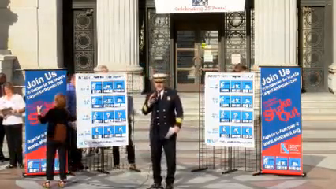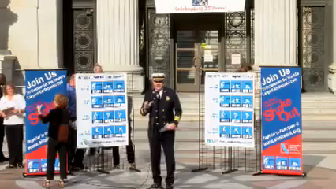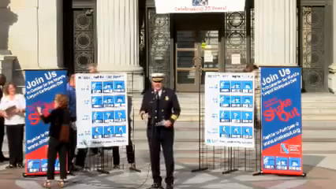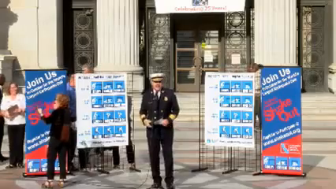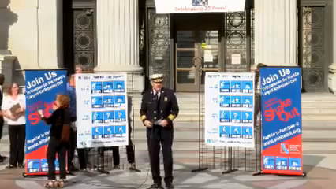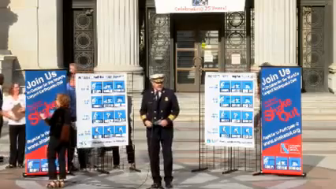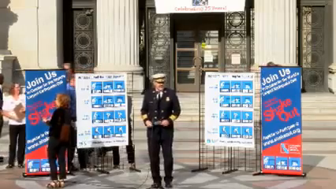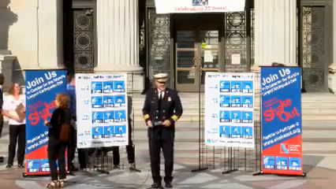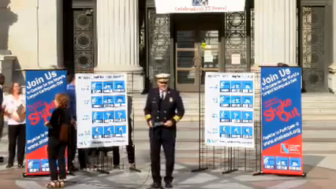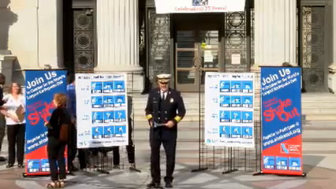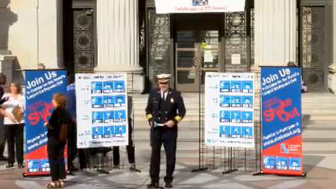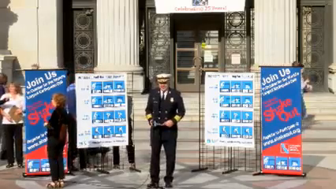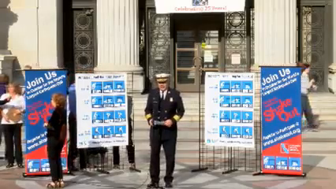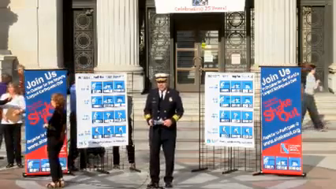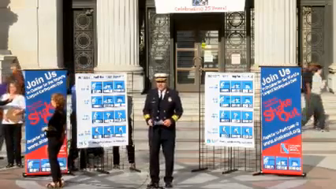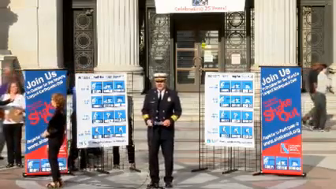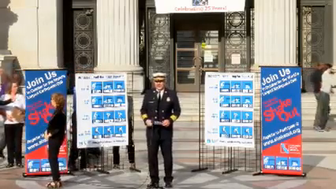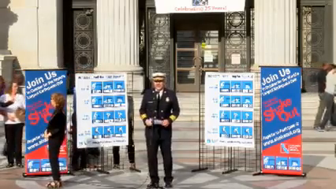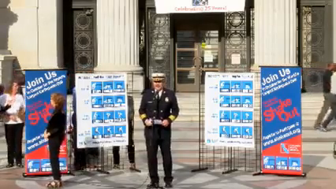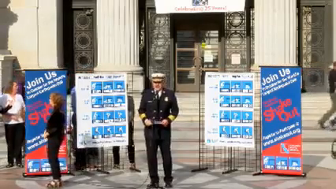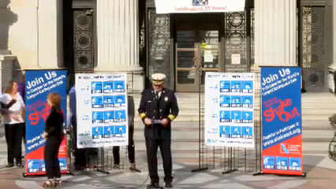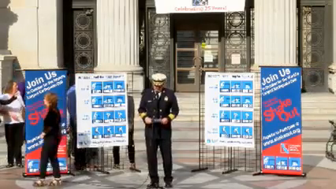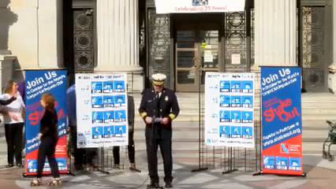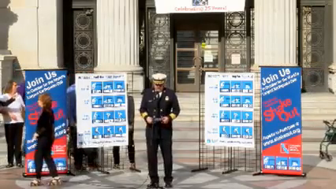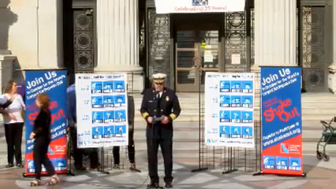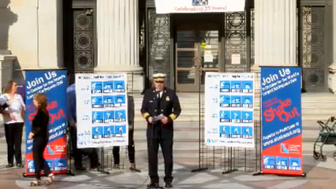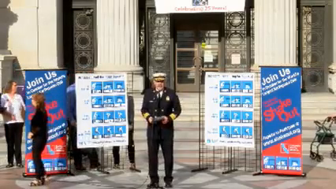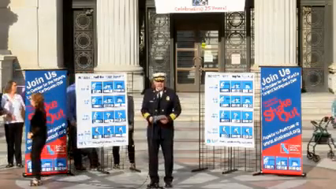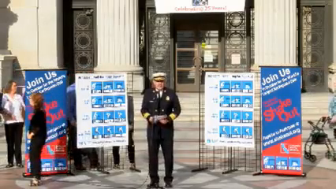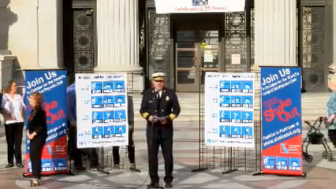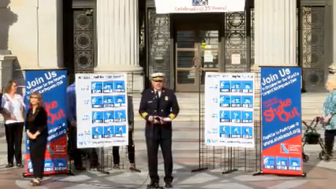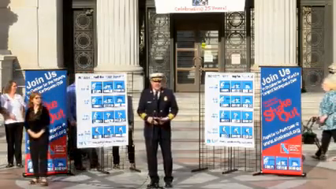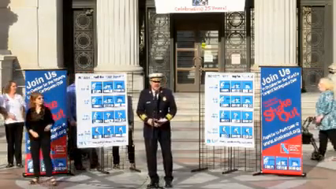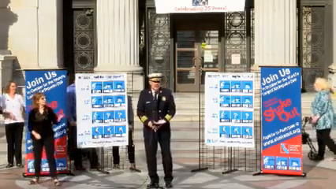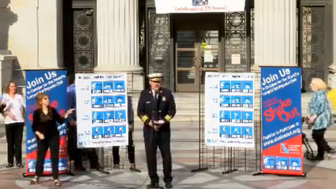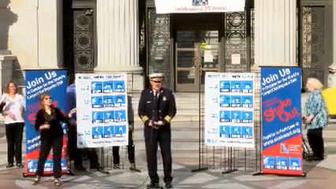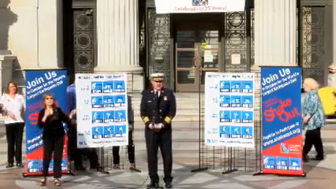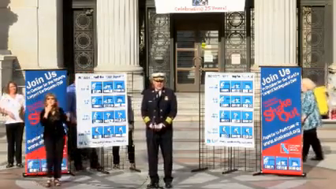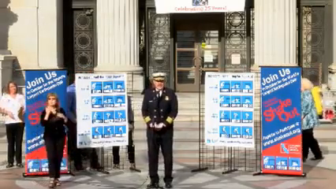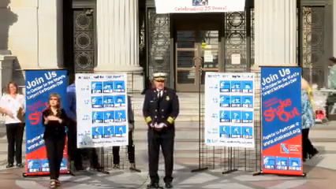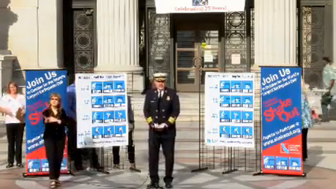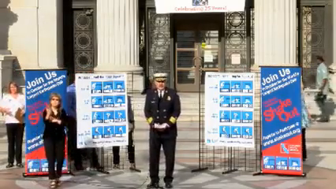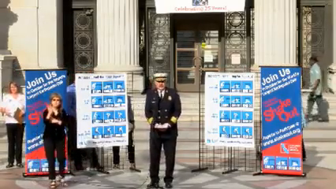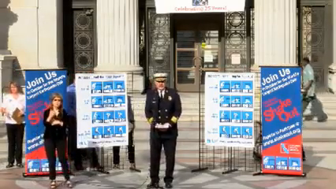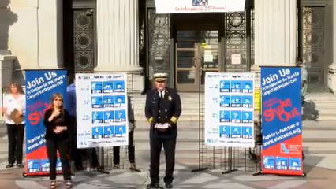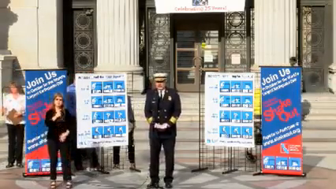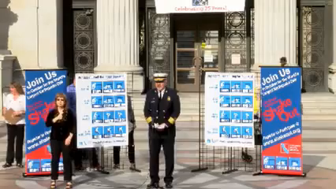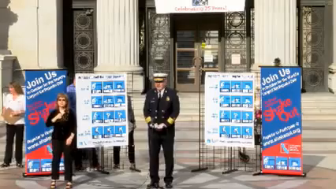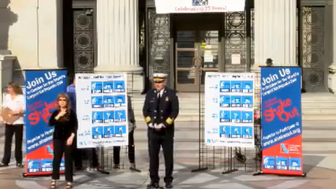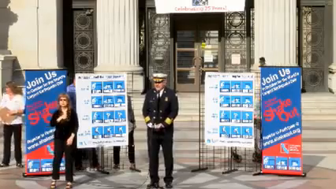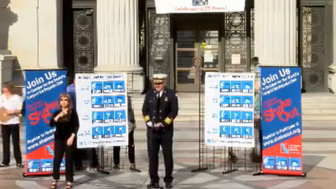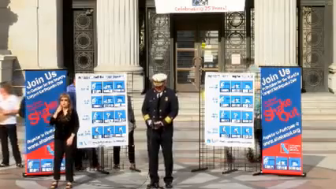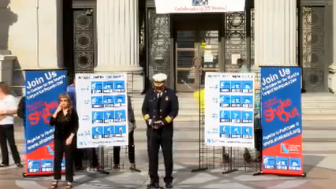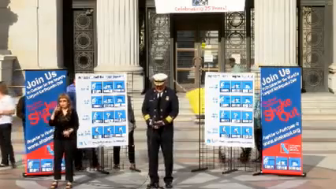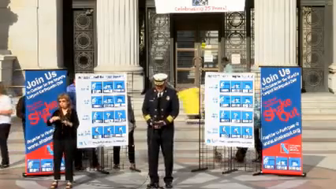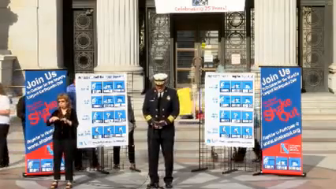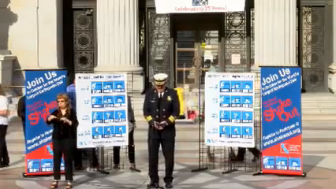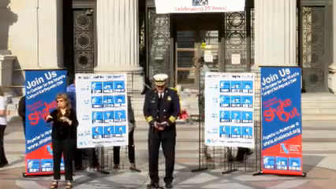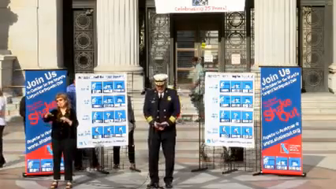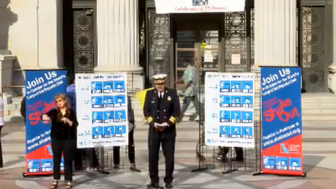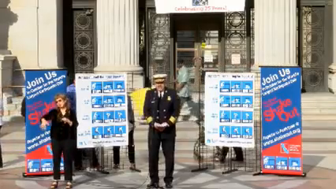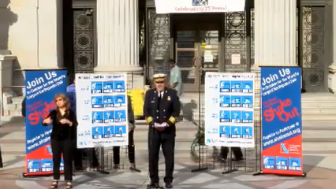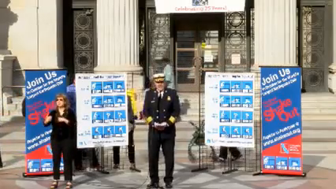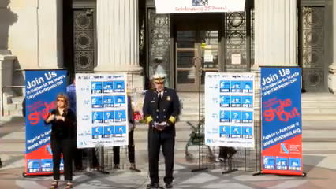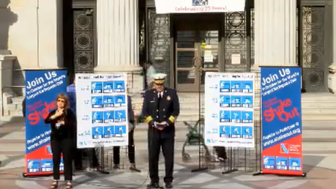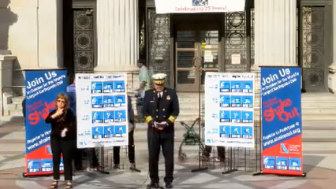test test test I've always wanted to do that good morning I apologize for the late start I'll take full blame anyway